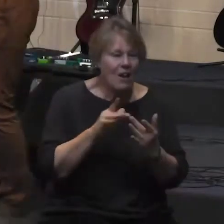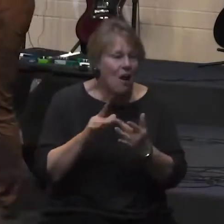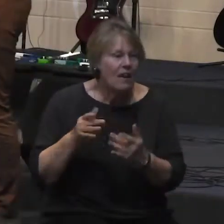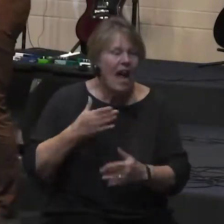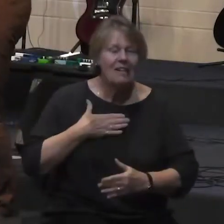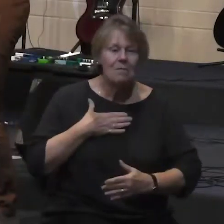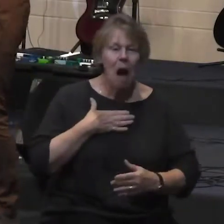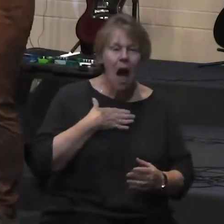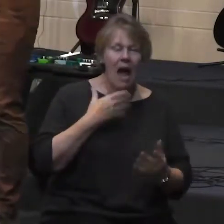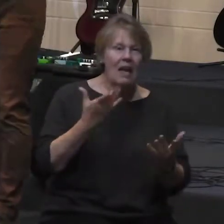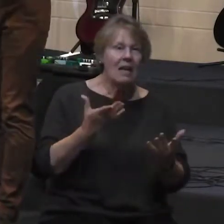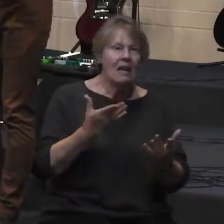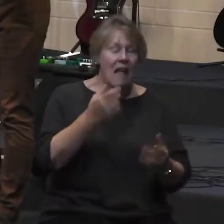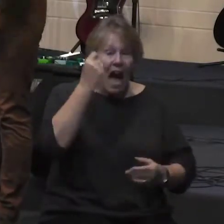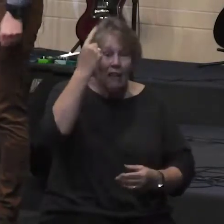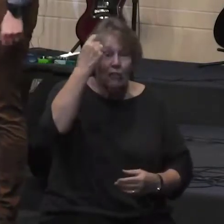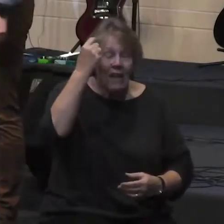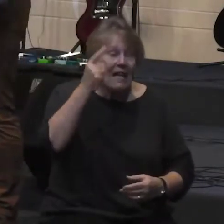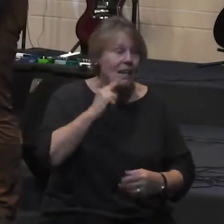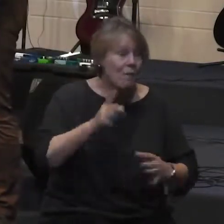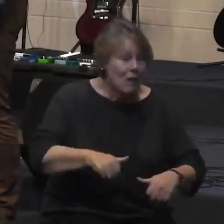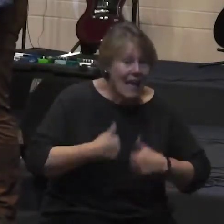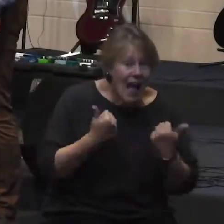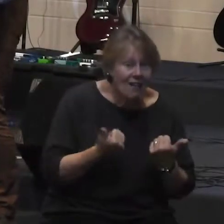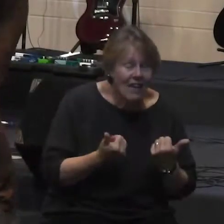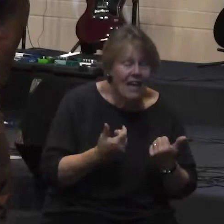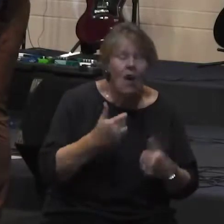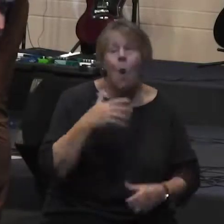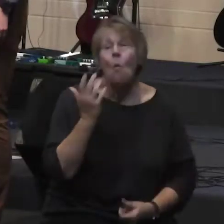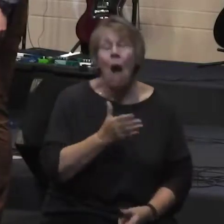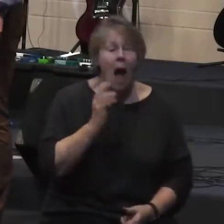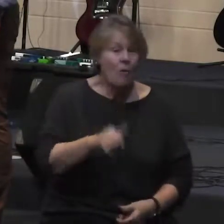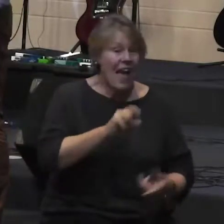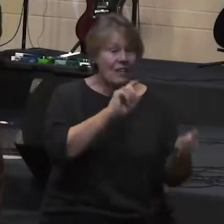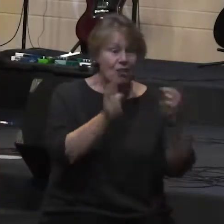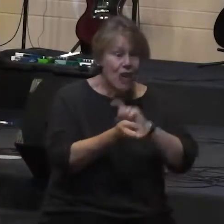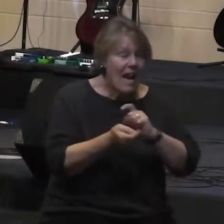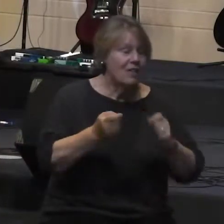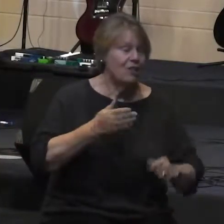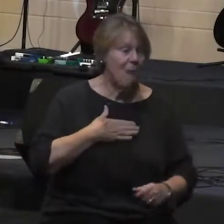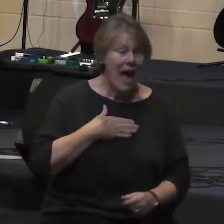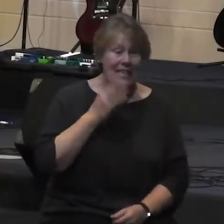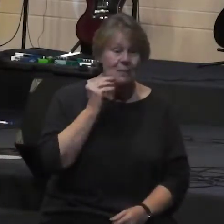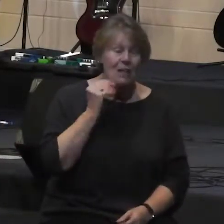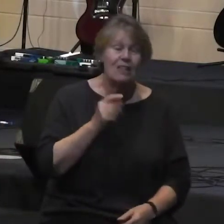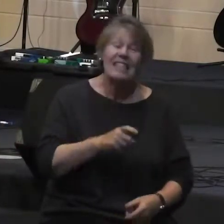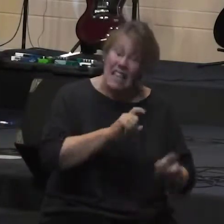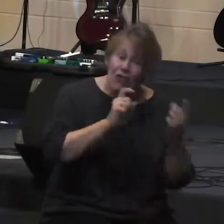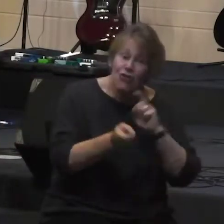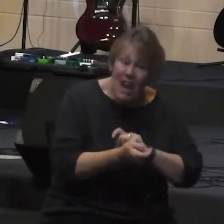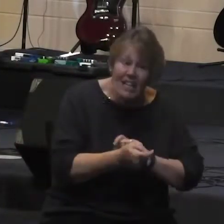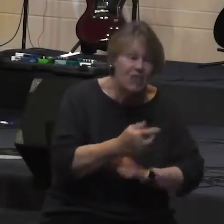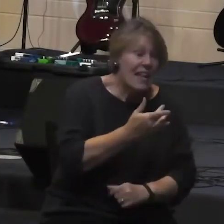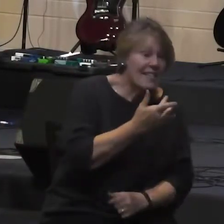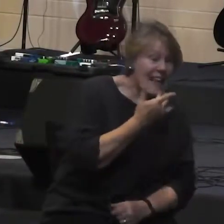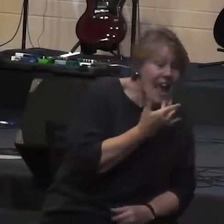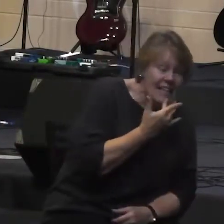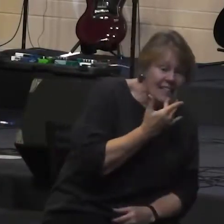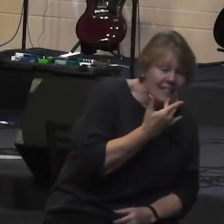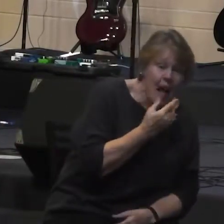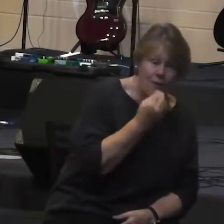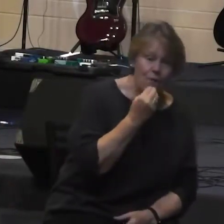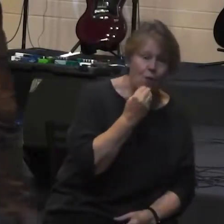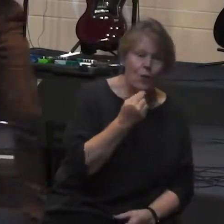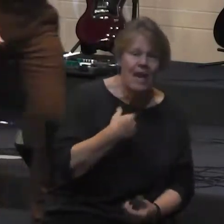reality that changed my experience it changed the very taste and flavor of the food